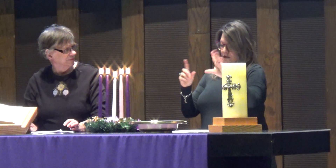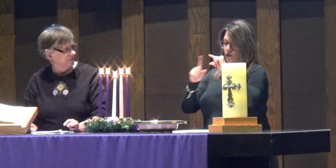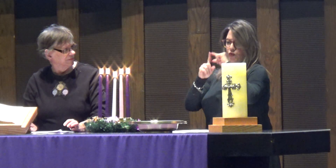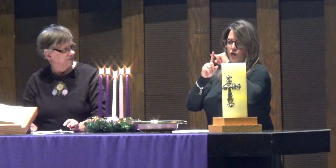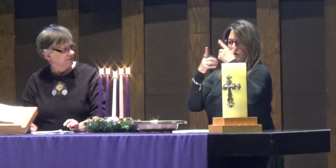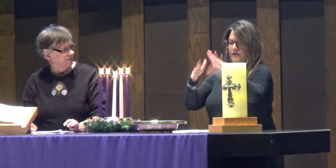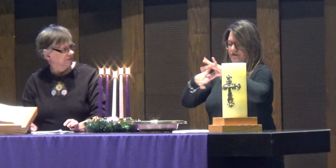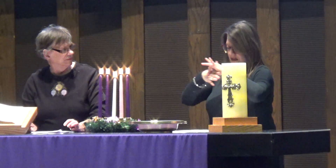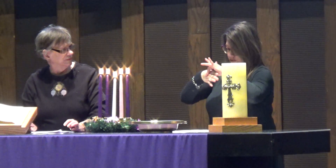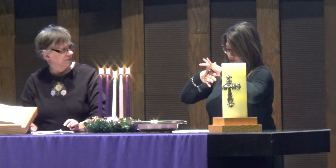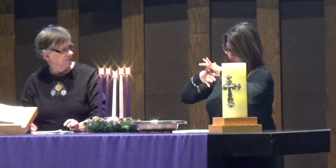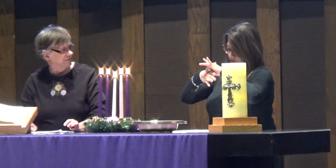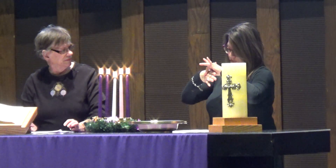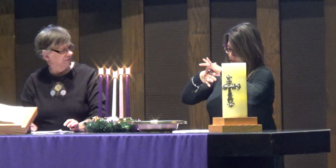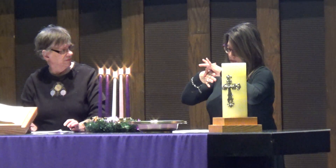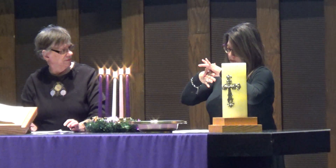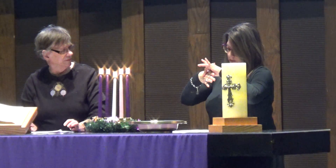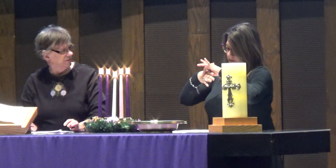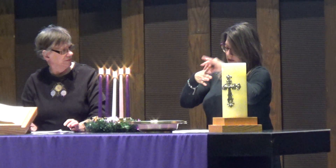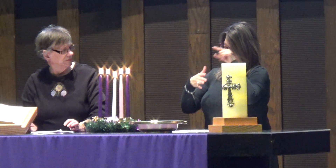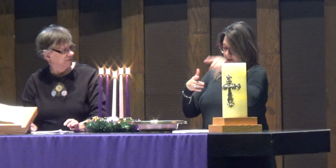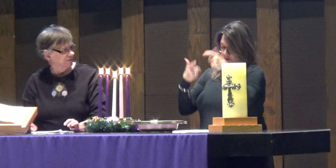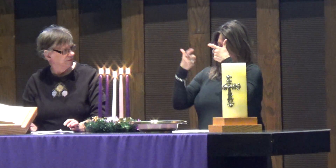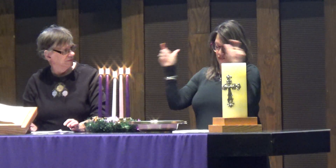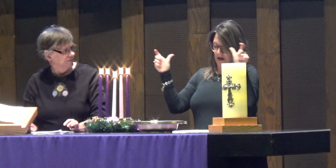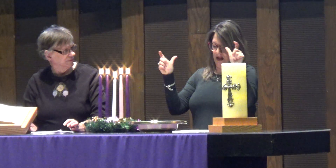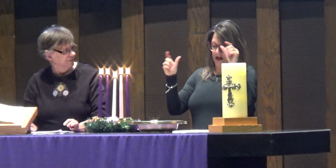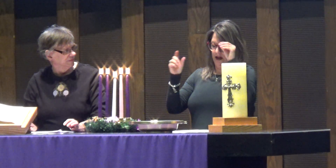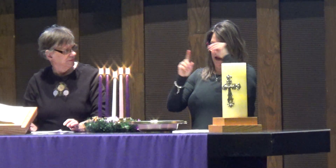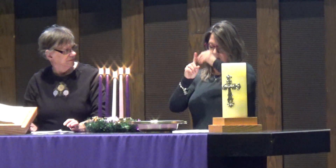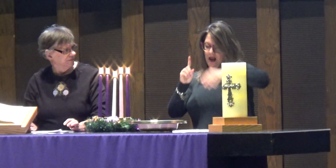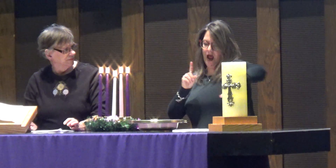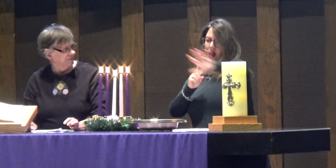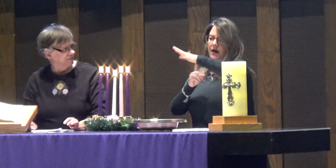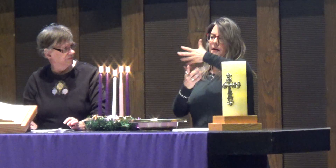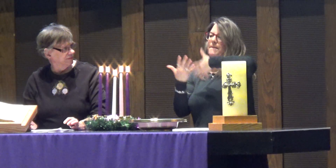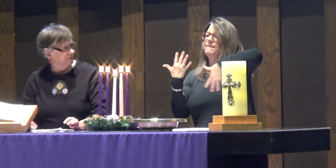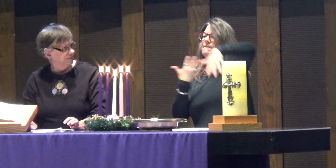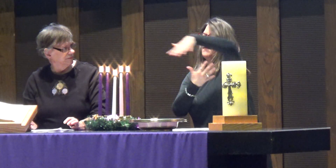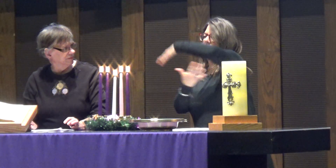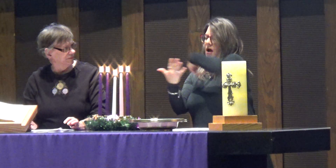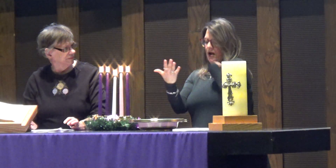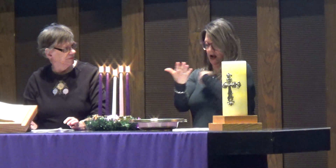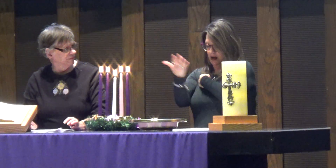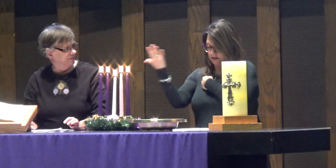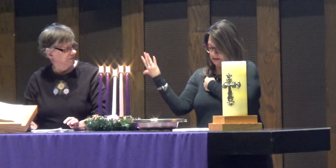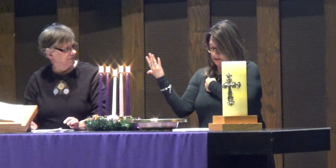Christ, the Word made flesh. This great light lives among us.